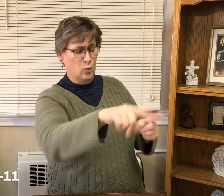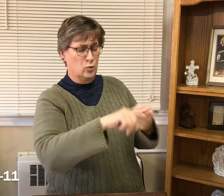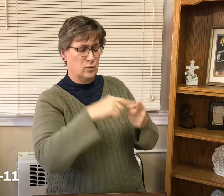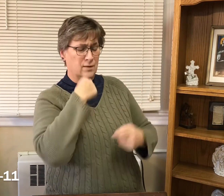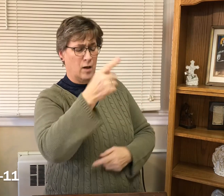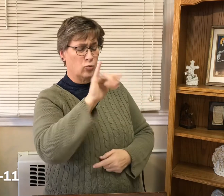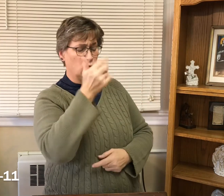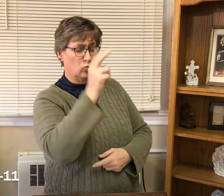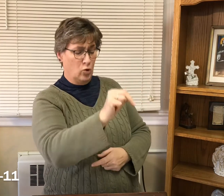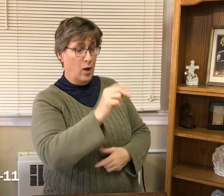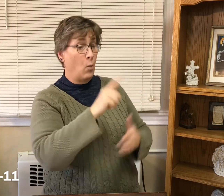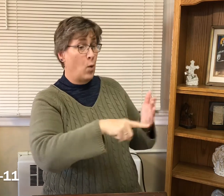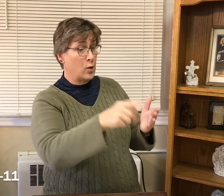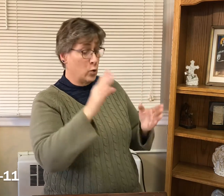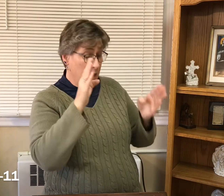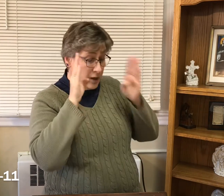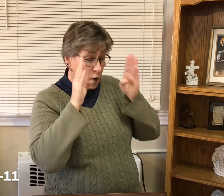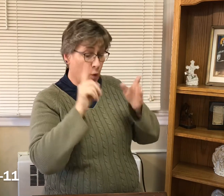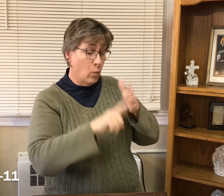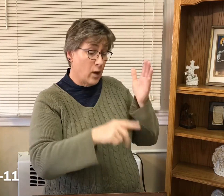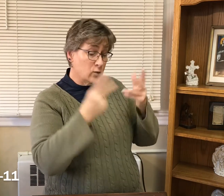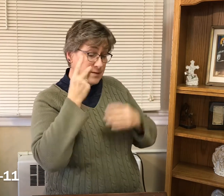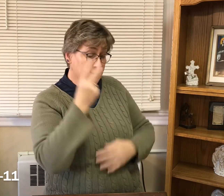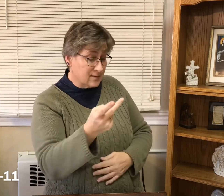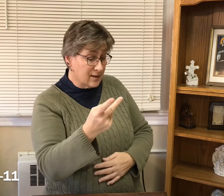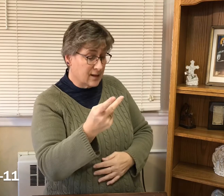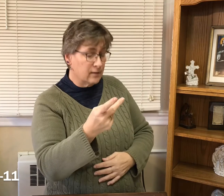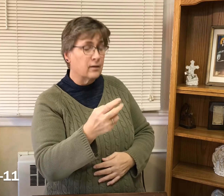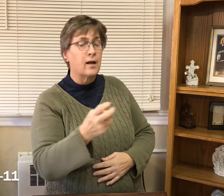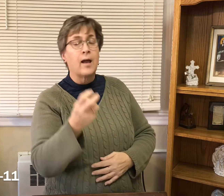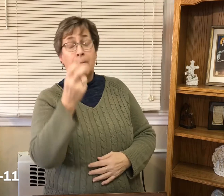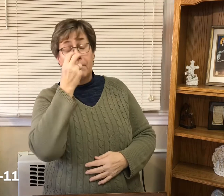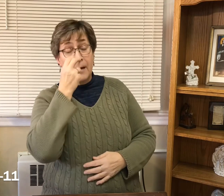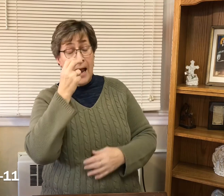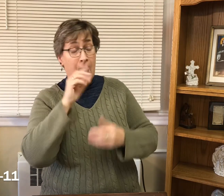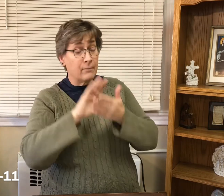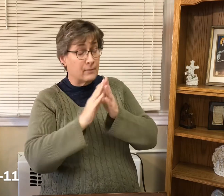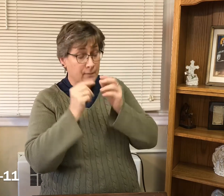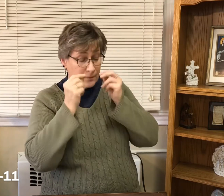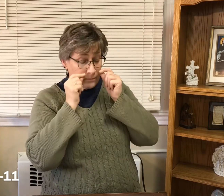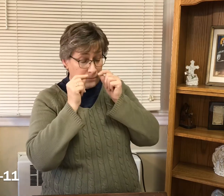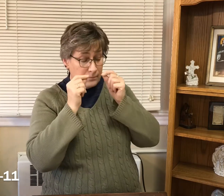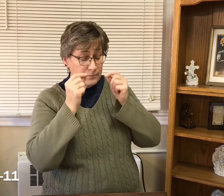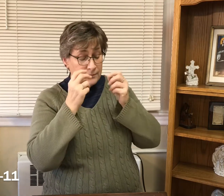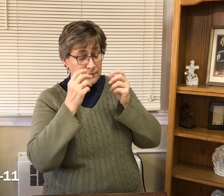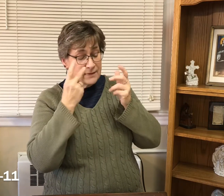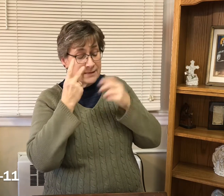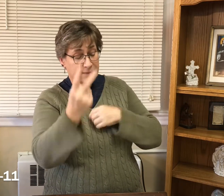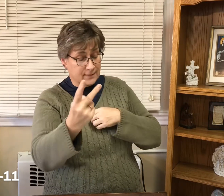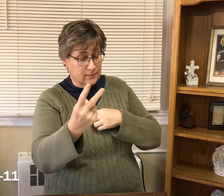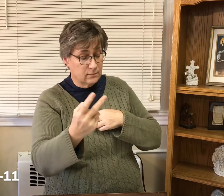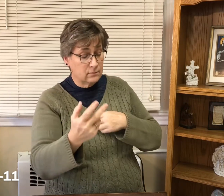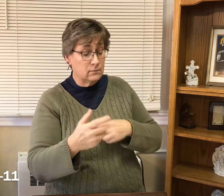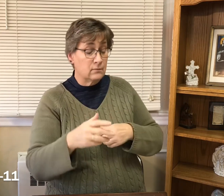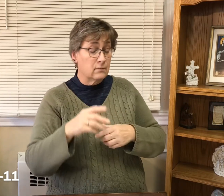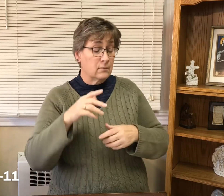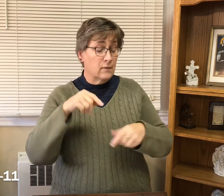Go and tell John what you hear and see. The blind regain their sight. The lame